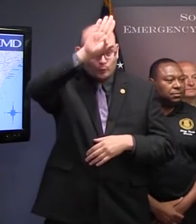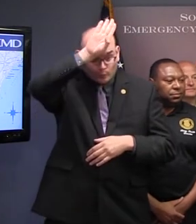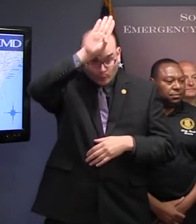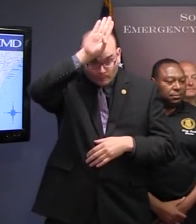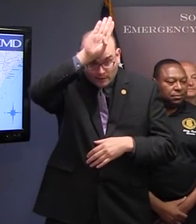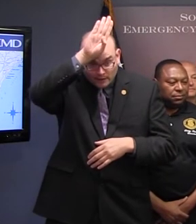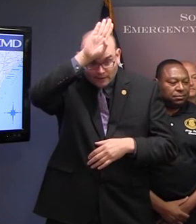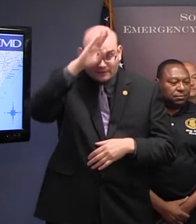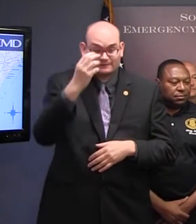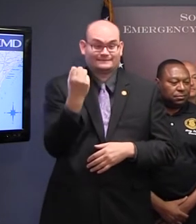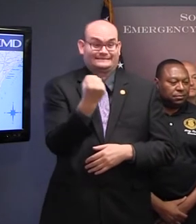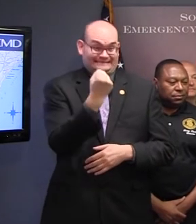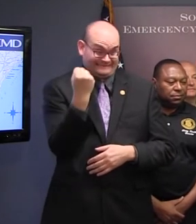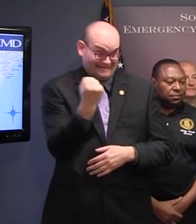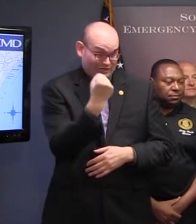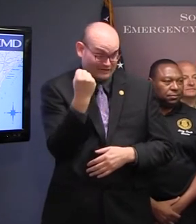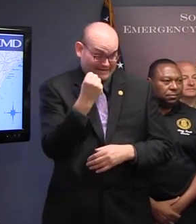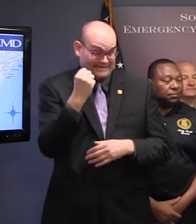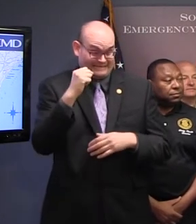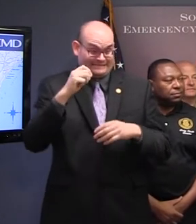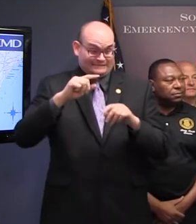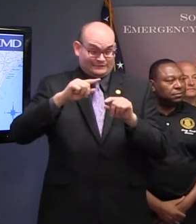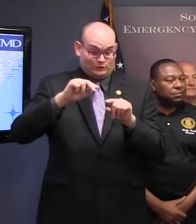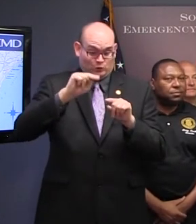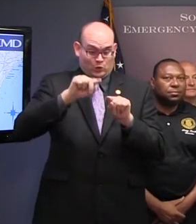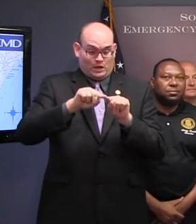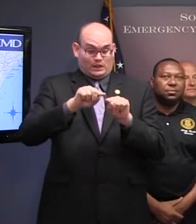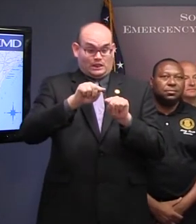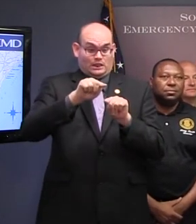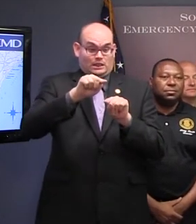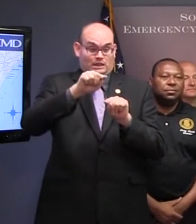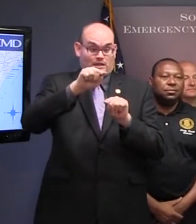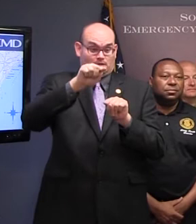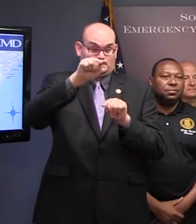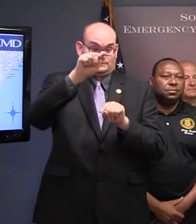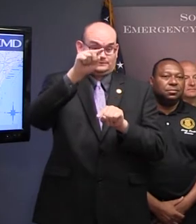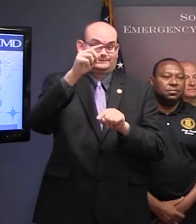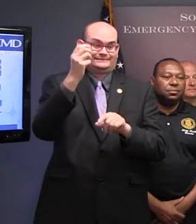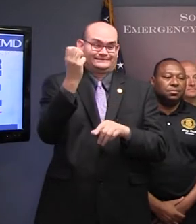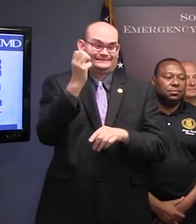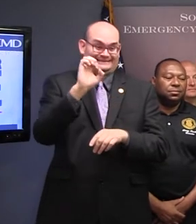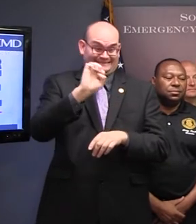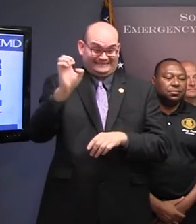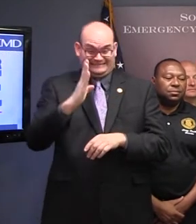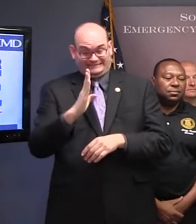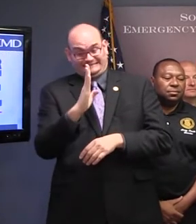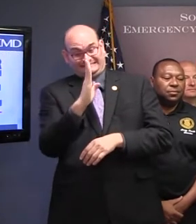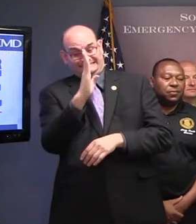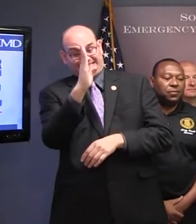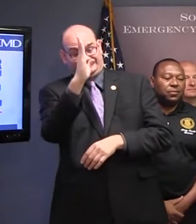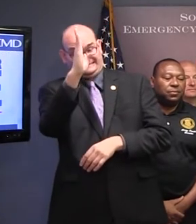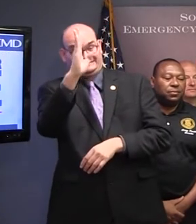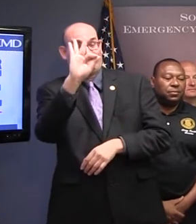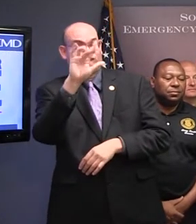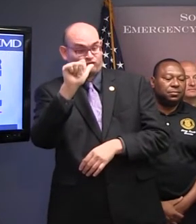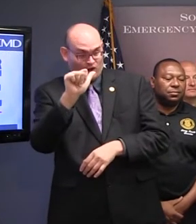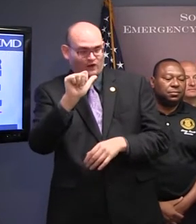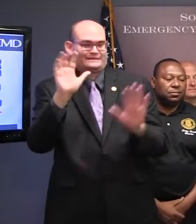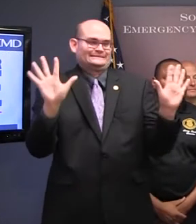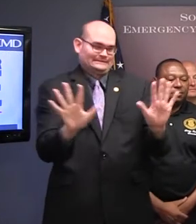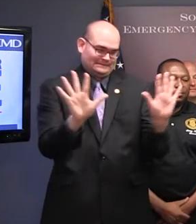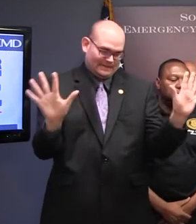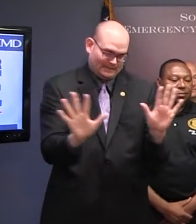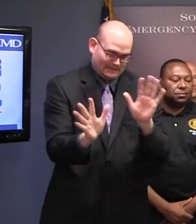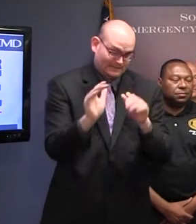Irma is forecast to turn northward Saturday night, then pass along the east coast of Florida Sunday and Sunday night. By Monday